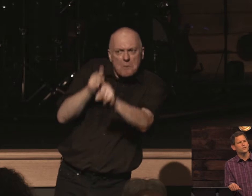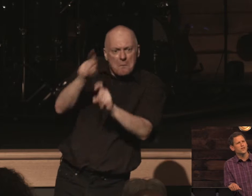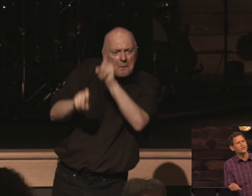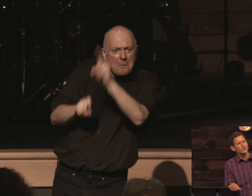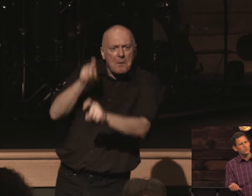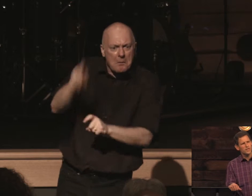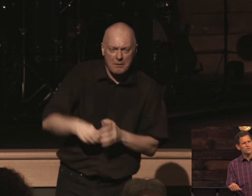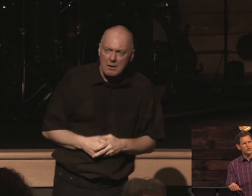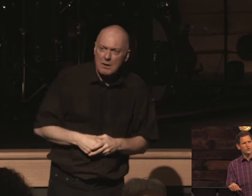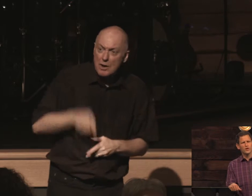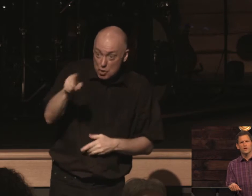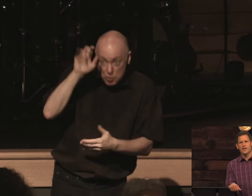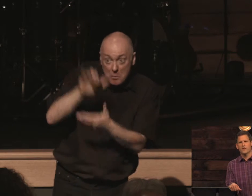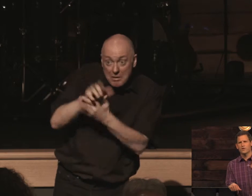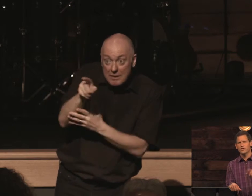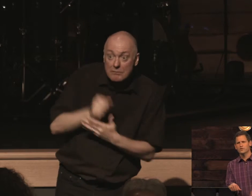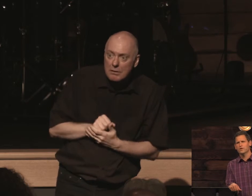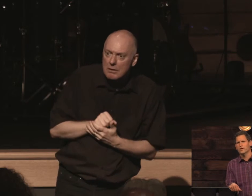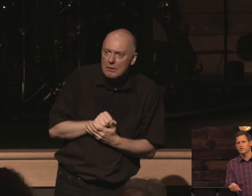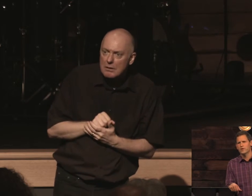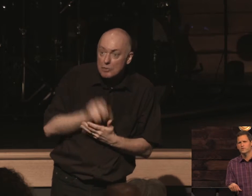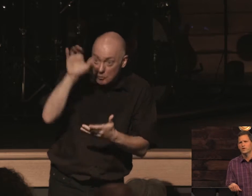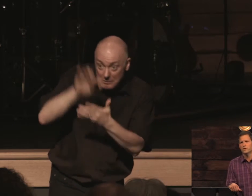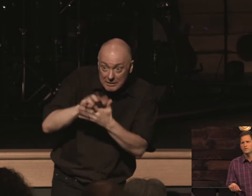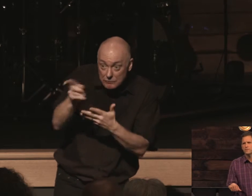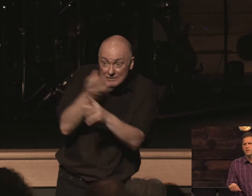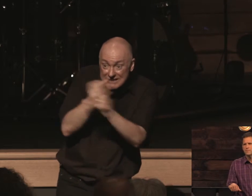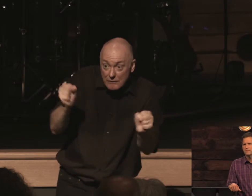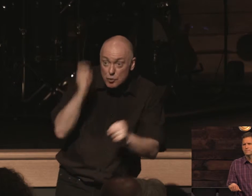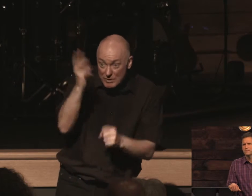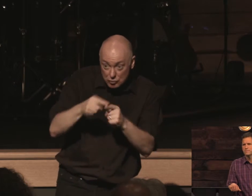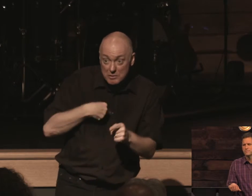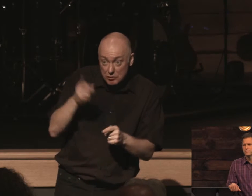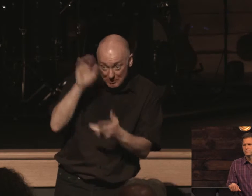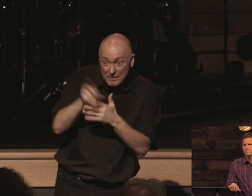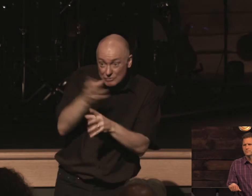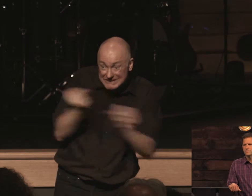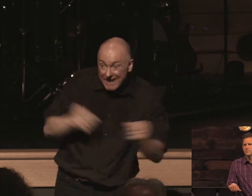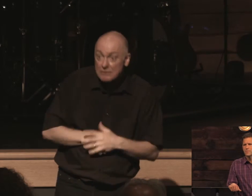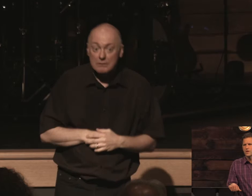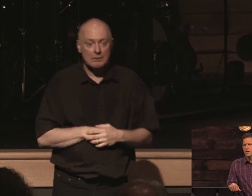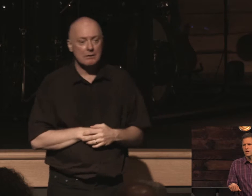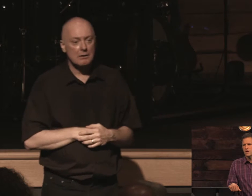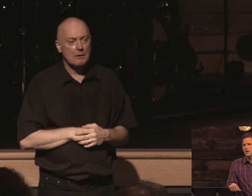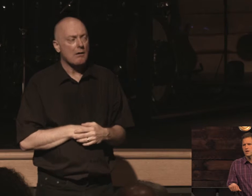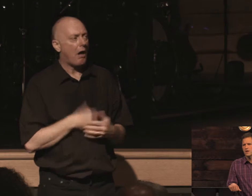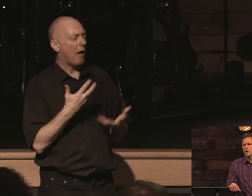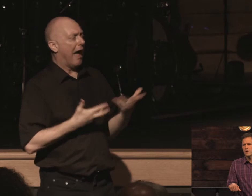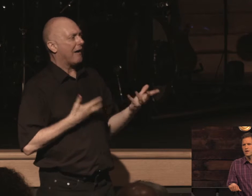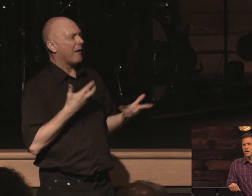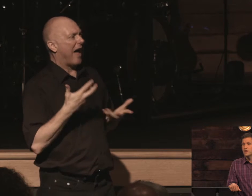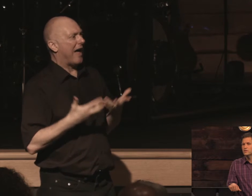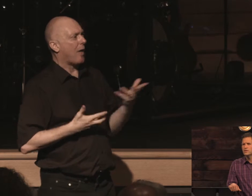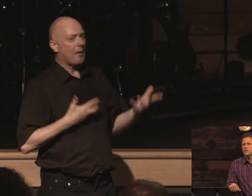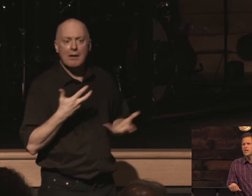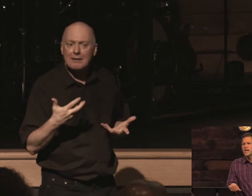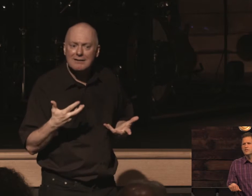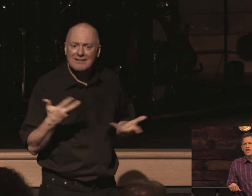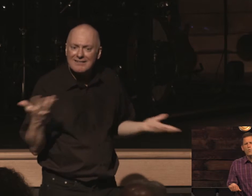just saying do you believe that you're here right now earning your salvation by trying to witness to me uh and so you know it's they